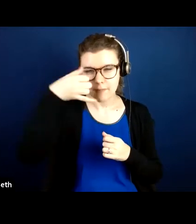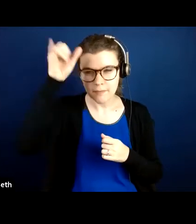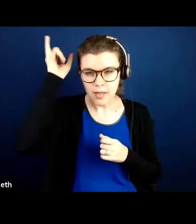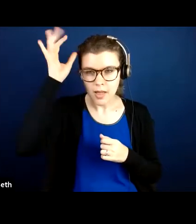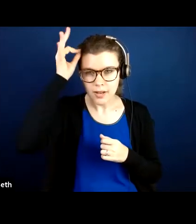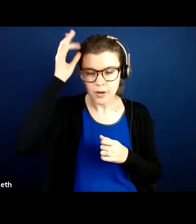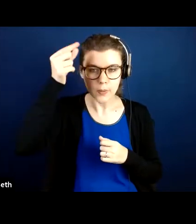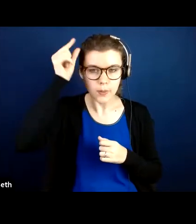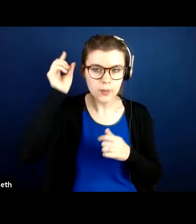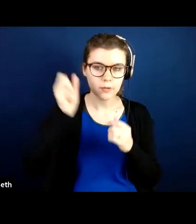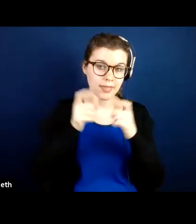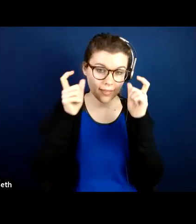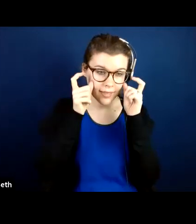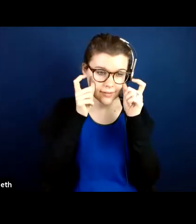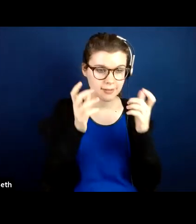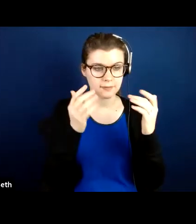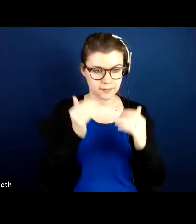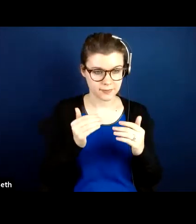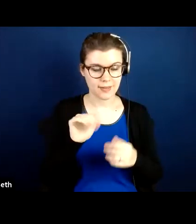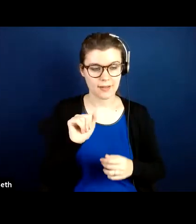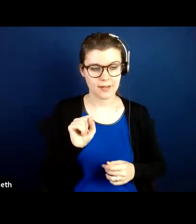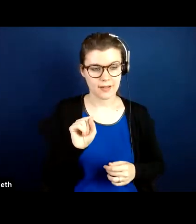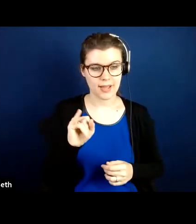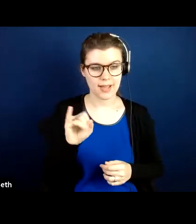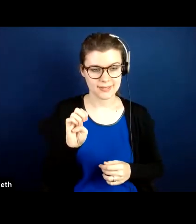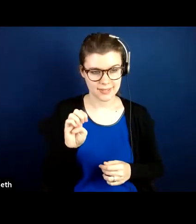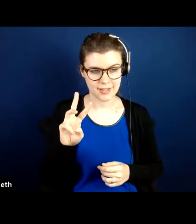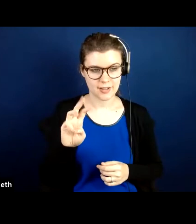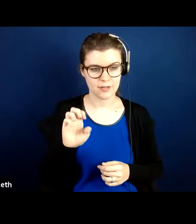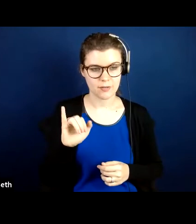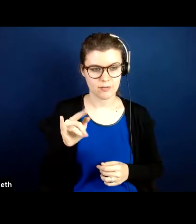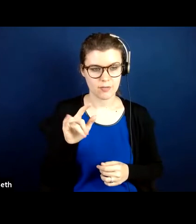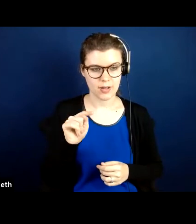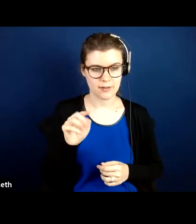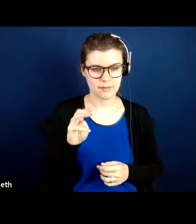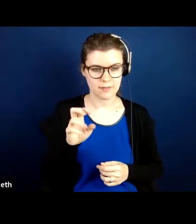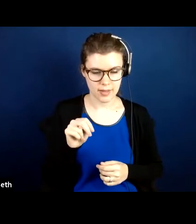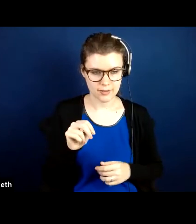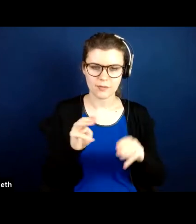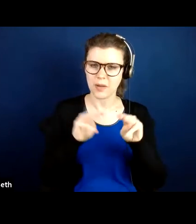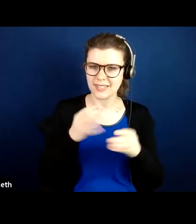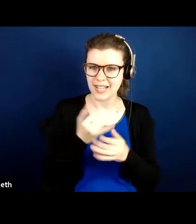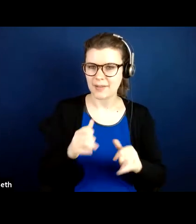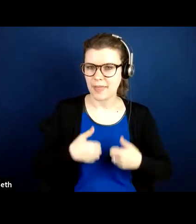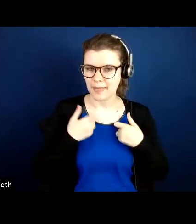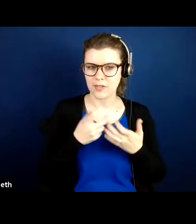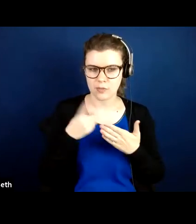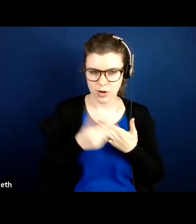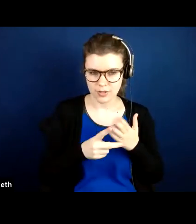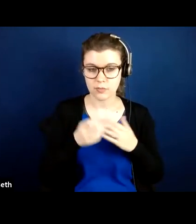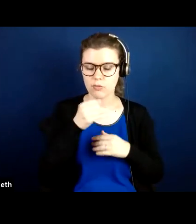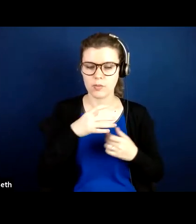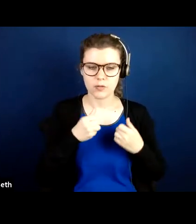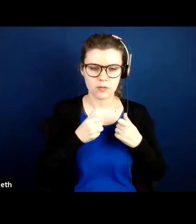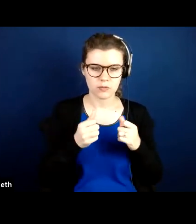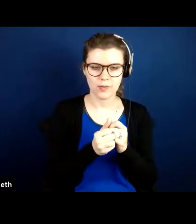Cassie Waitman from Montana Independent Living Project, a woman with long wavy dark hair and red glasses. And